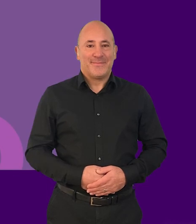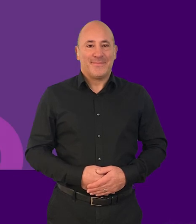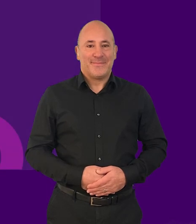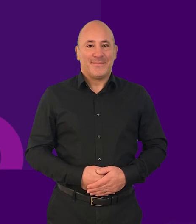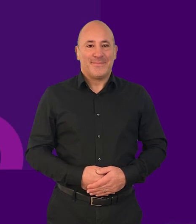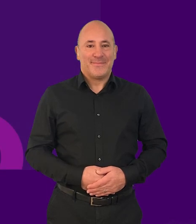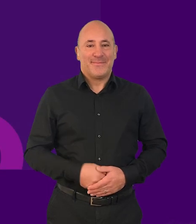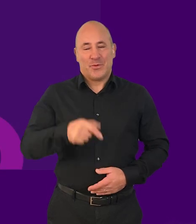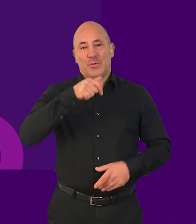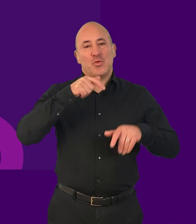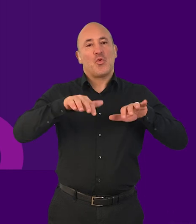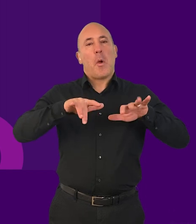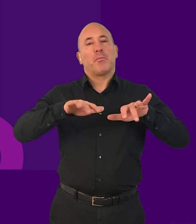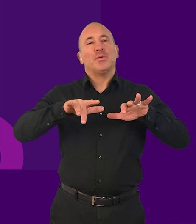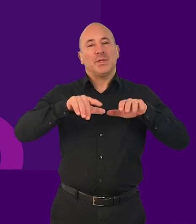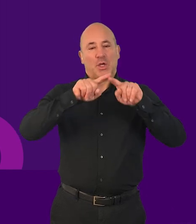Browsing with a desktop screen reader